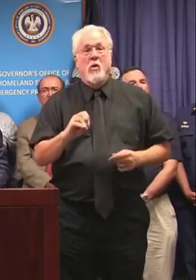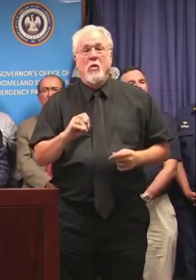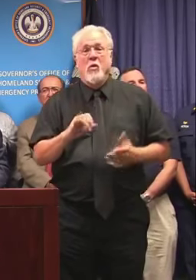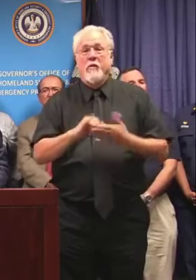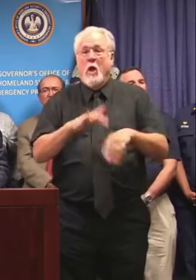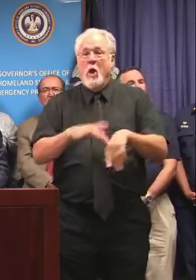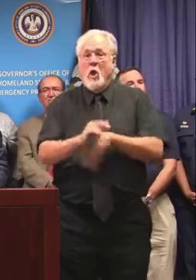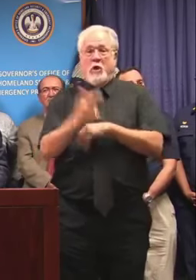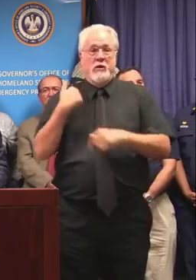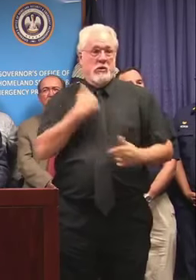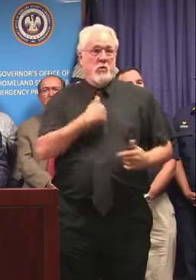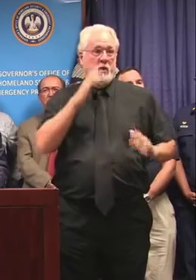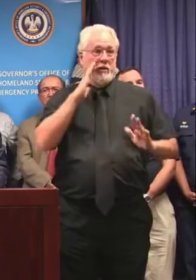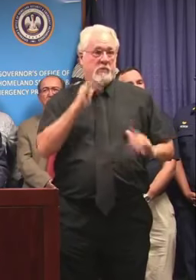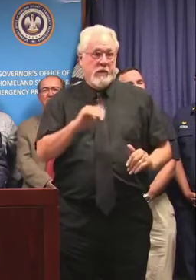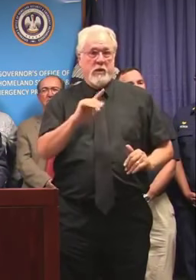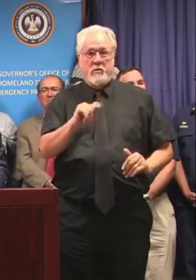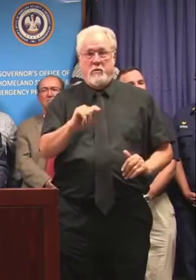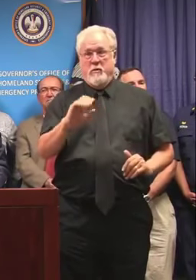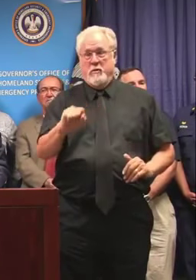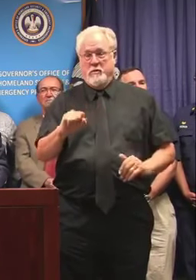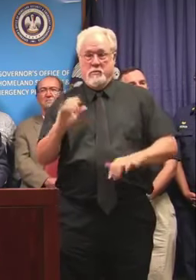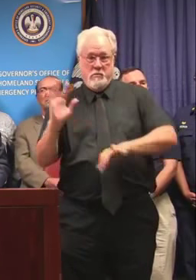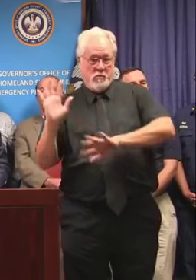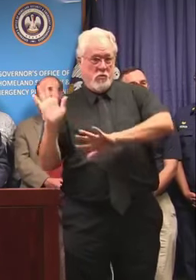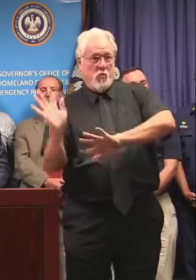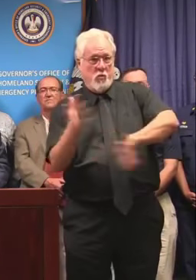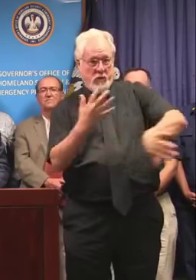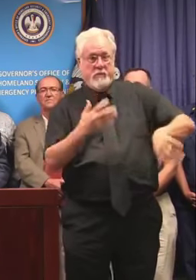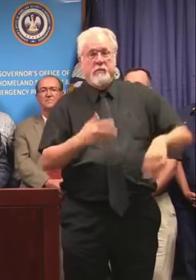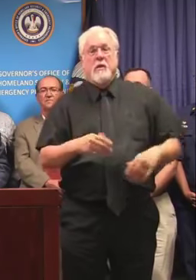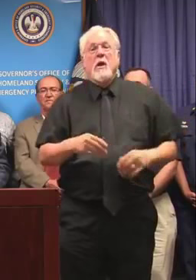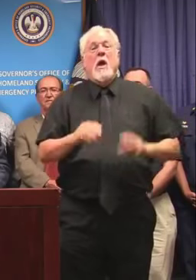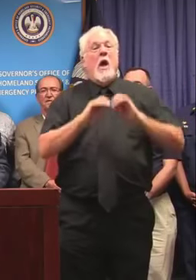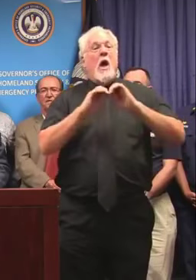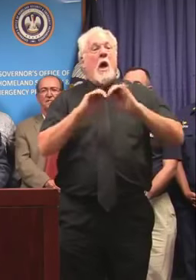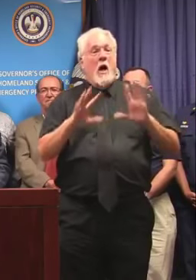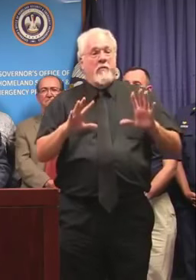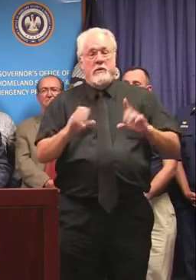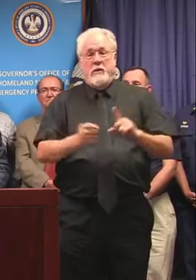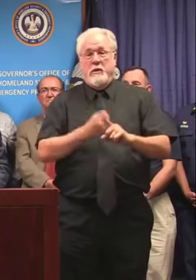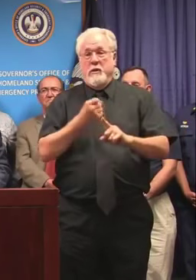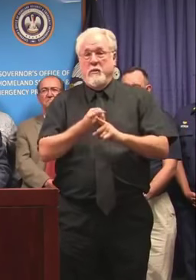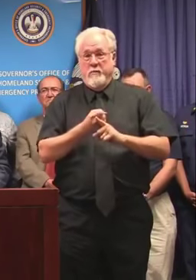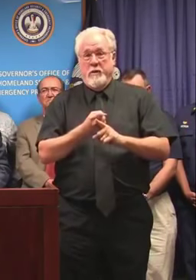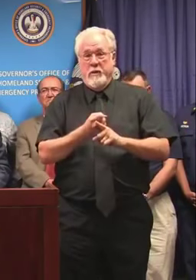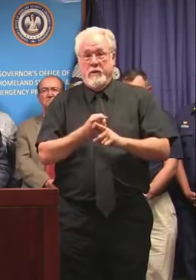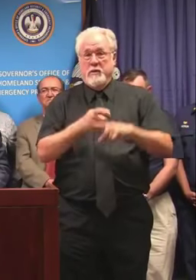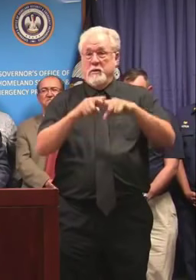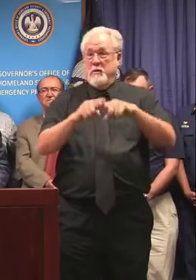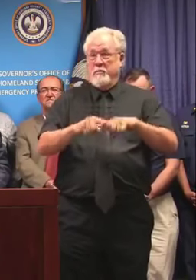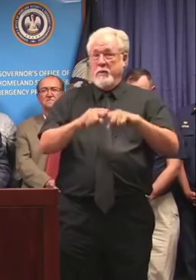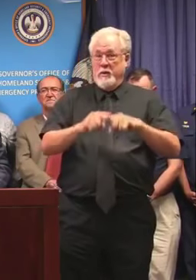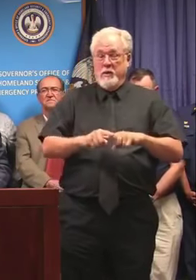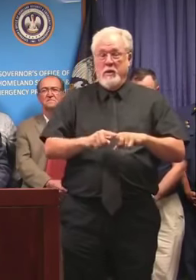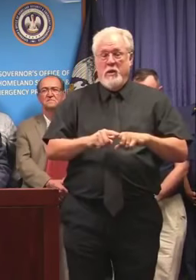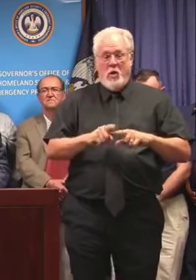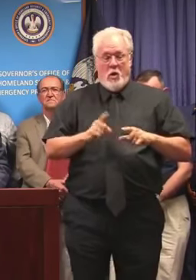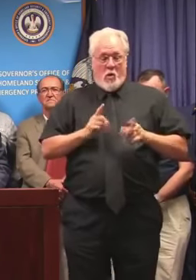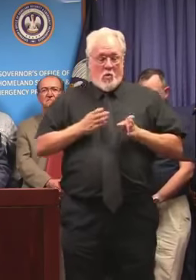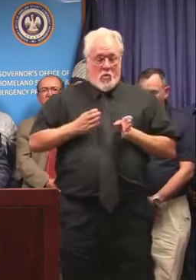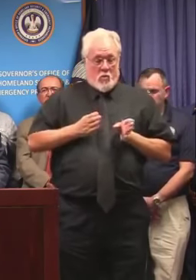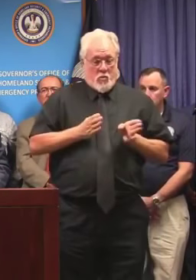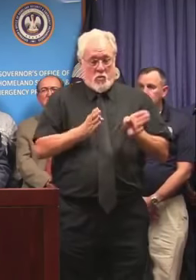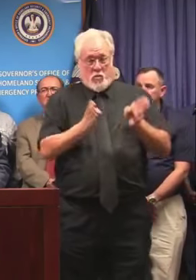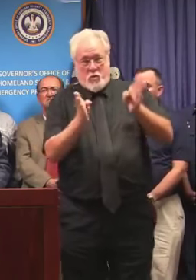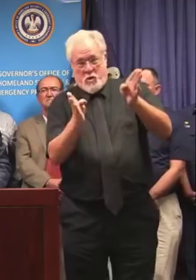earliest that we expect tropical storm force winds. Obviously, the impacts from this storm are highly dependent upon the track and upon